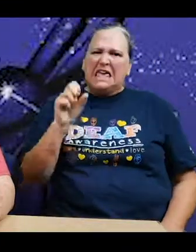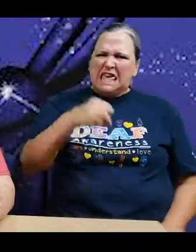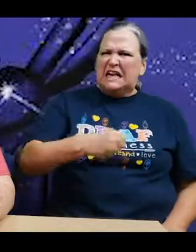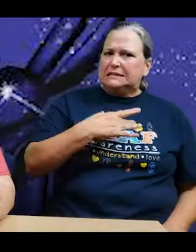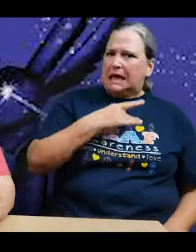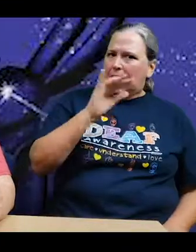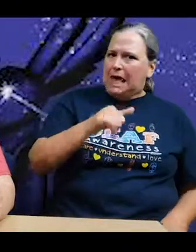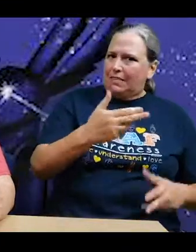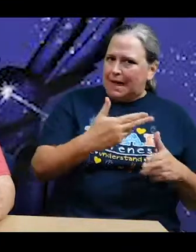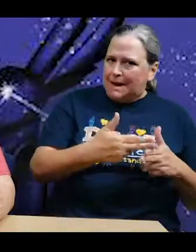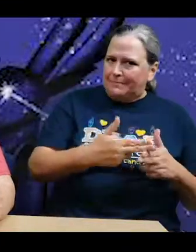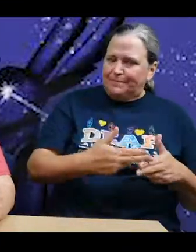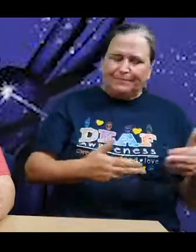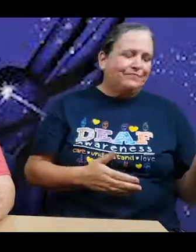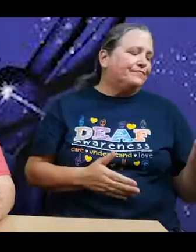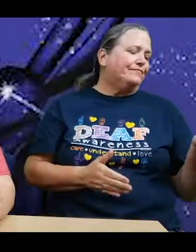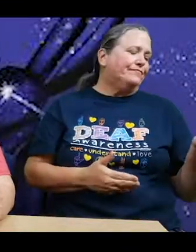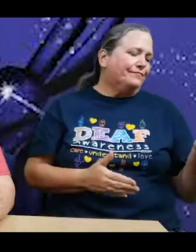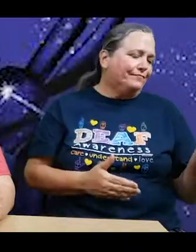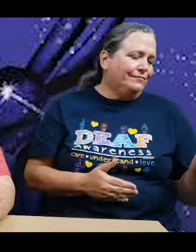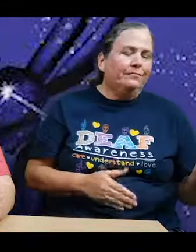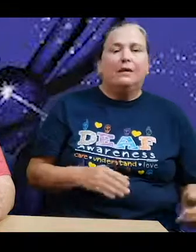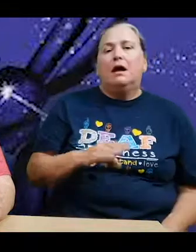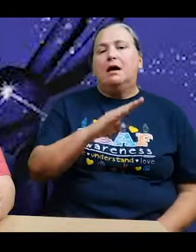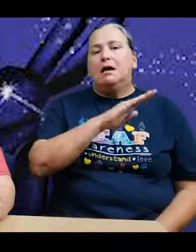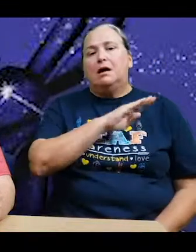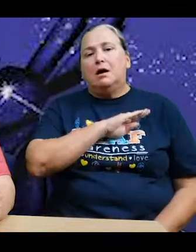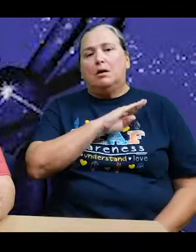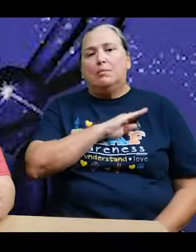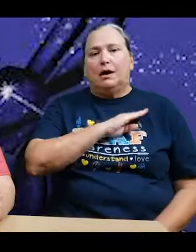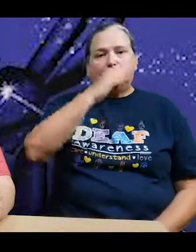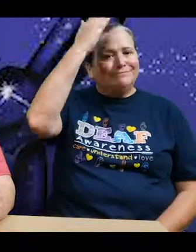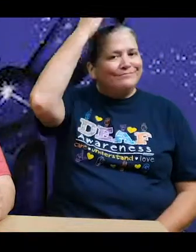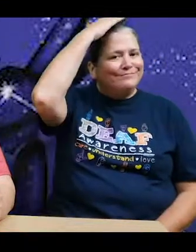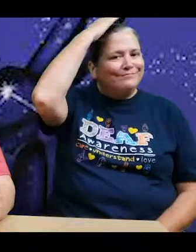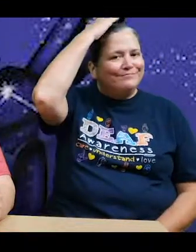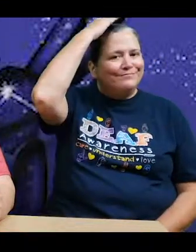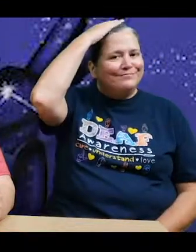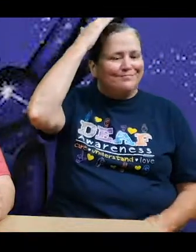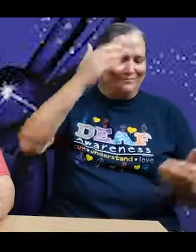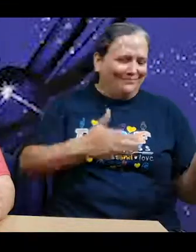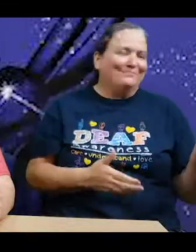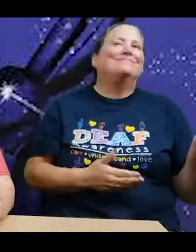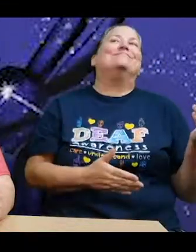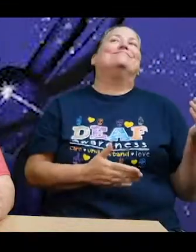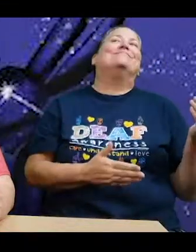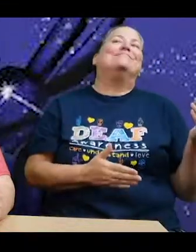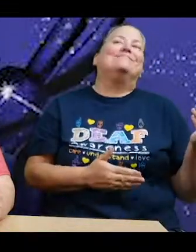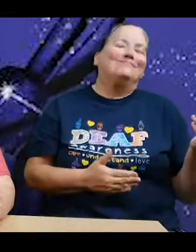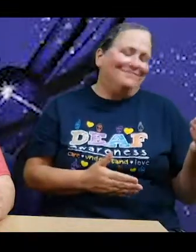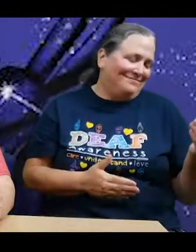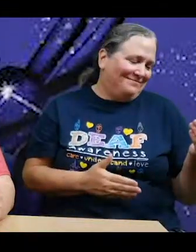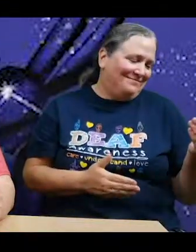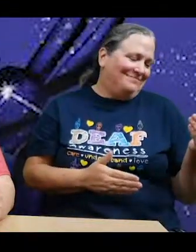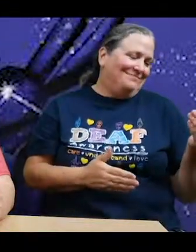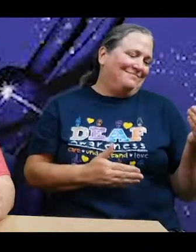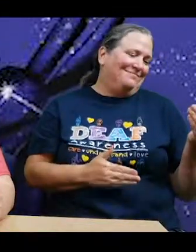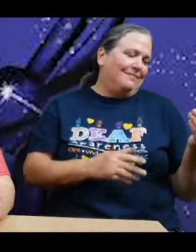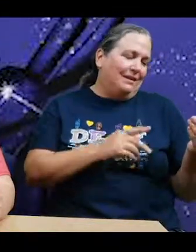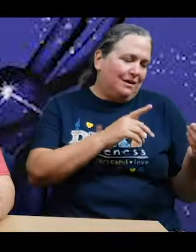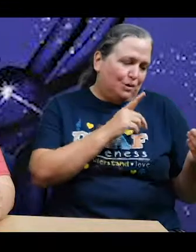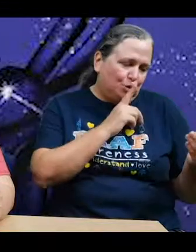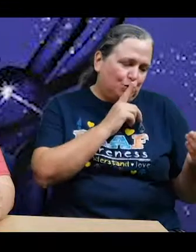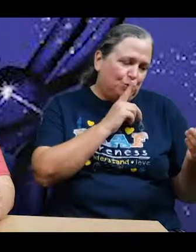that name. Bryce patted Sarah Ruth on top of the head. She continued to stare down at Edward. Hush,